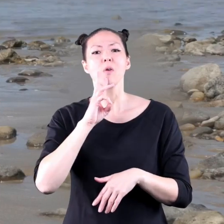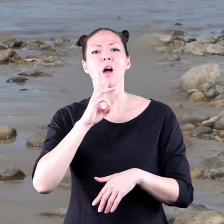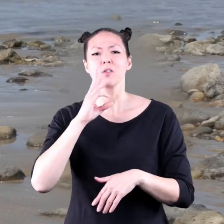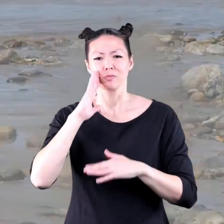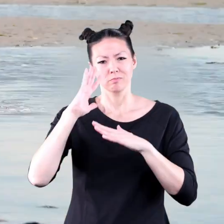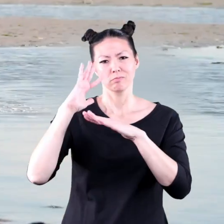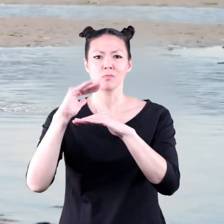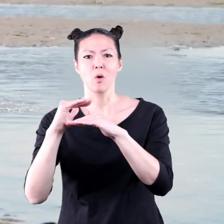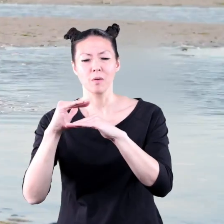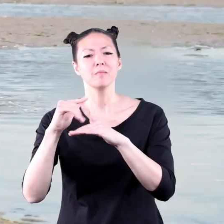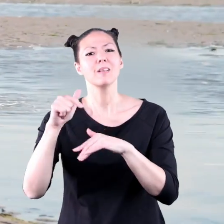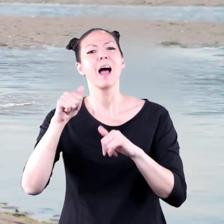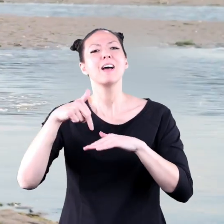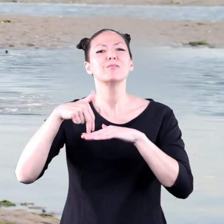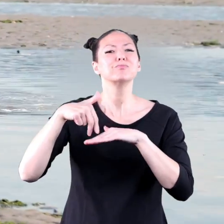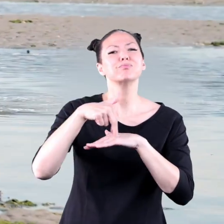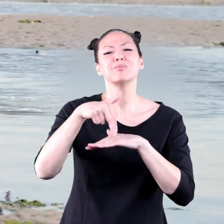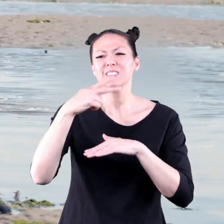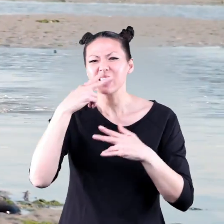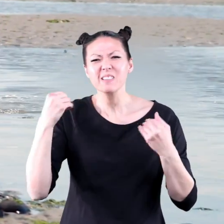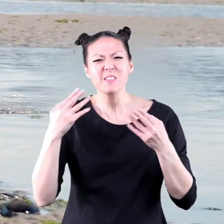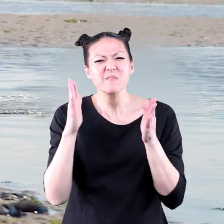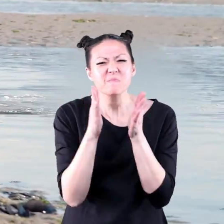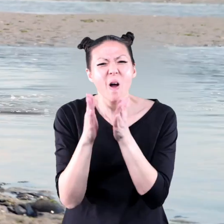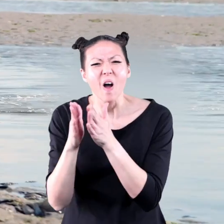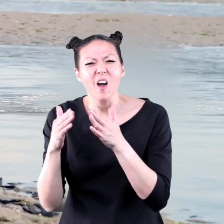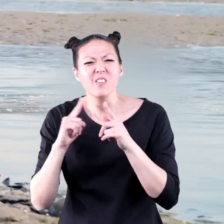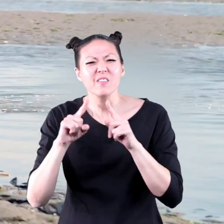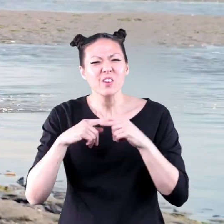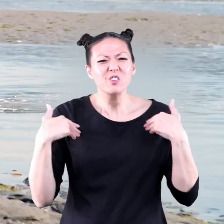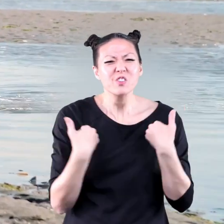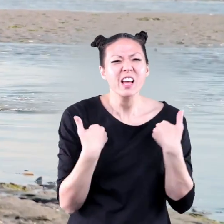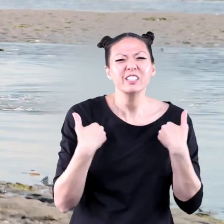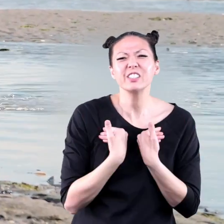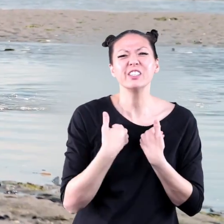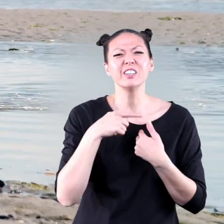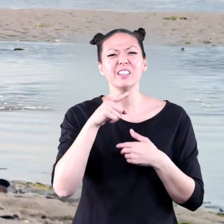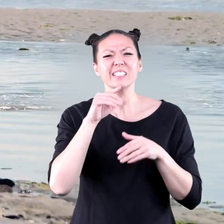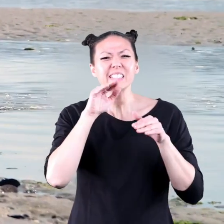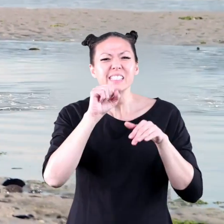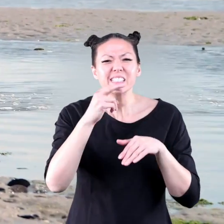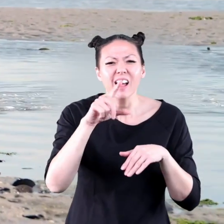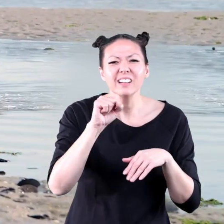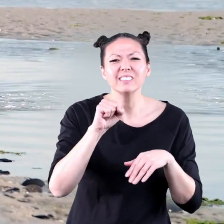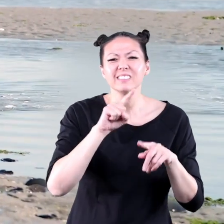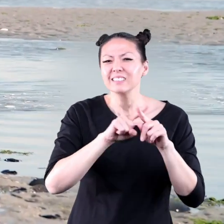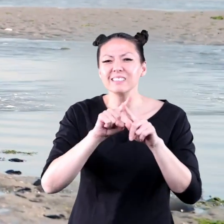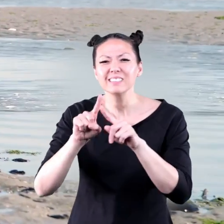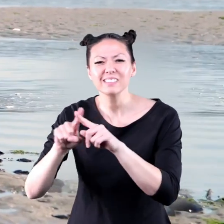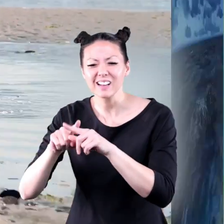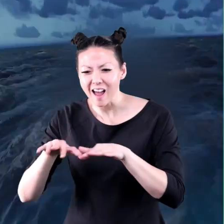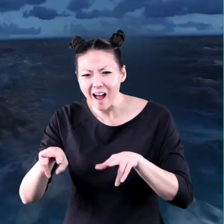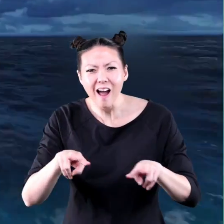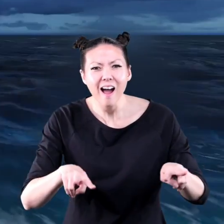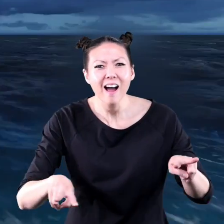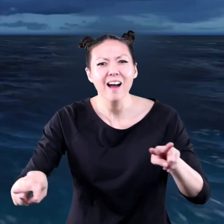you may be able to see small creatures shells and other habitats the ocean